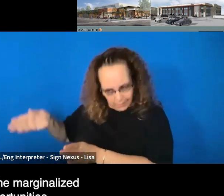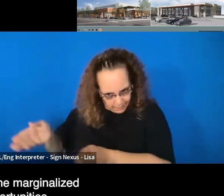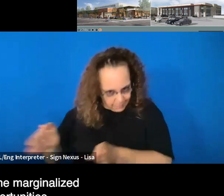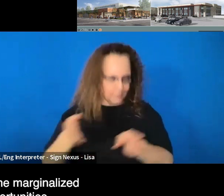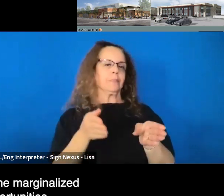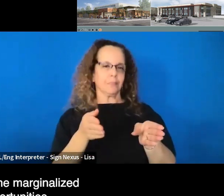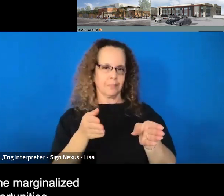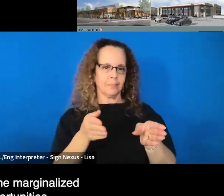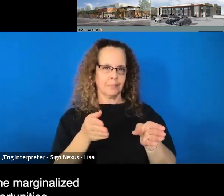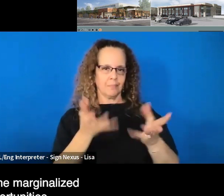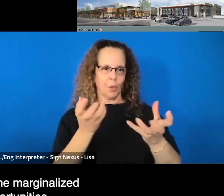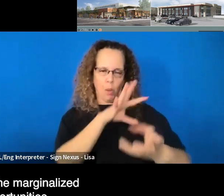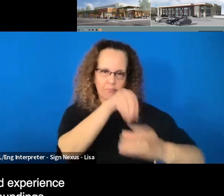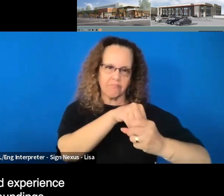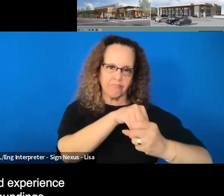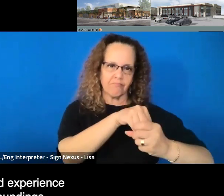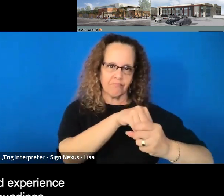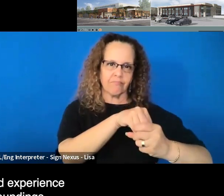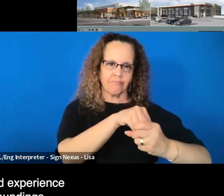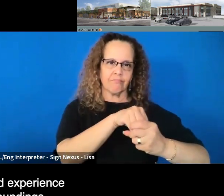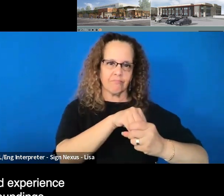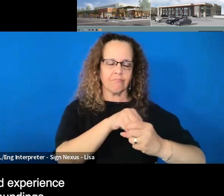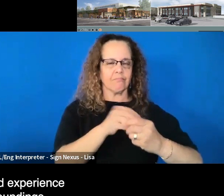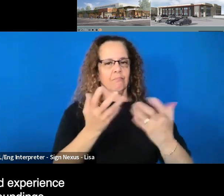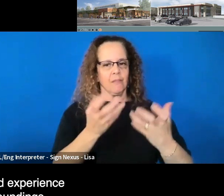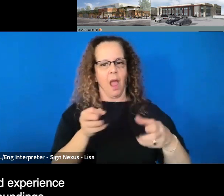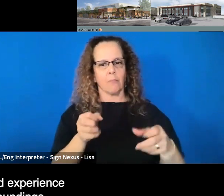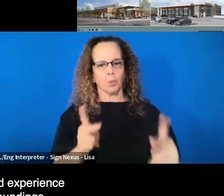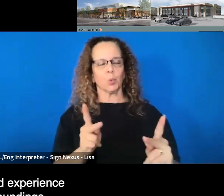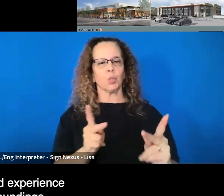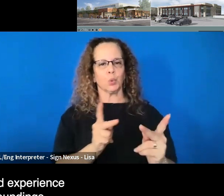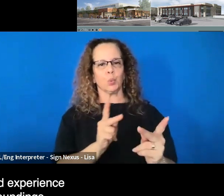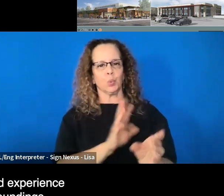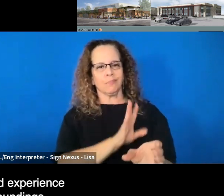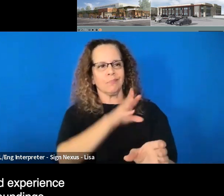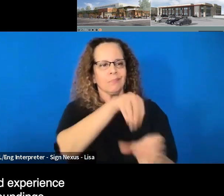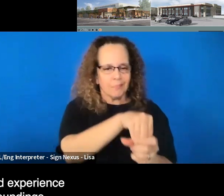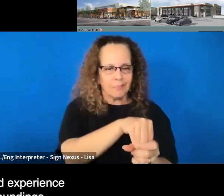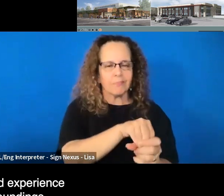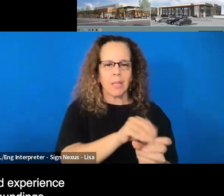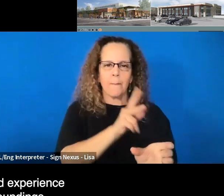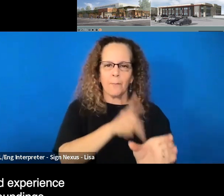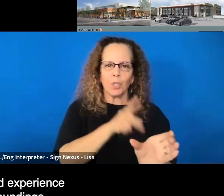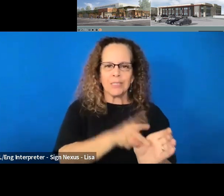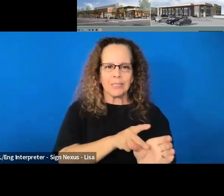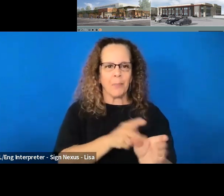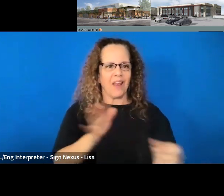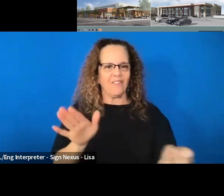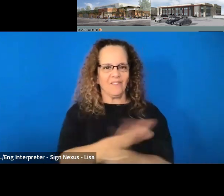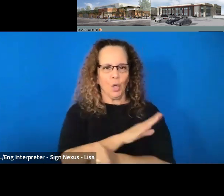marginalized have the opportunities to participate and experience the built surroundings.